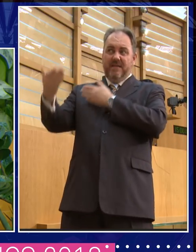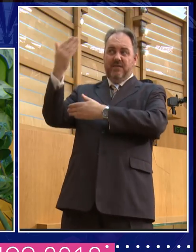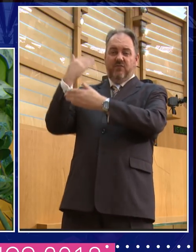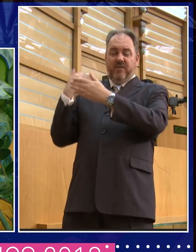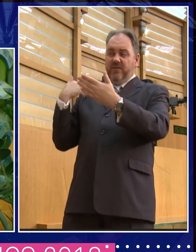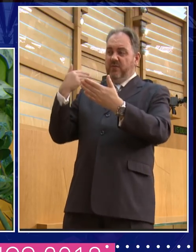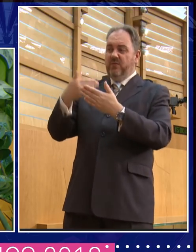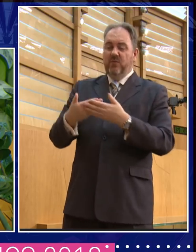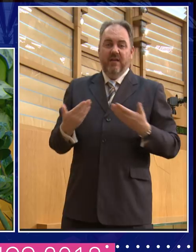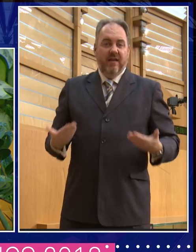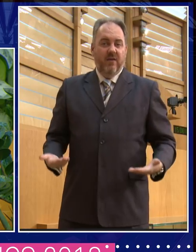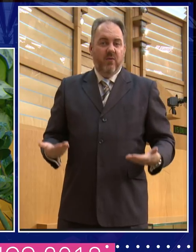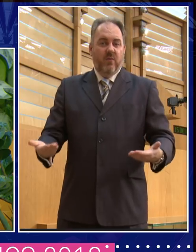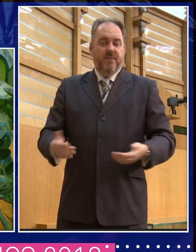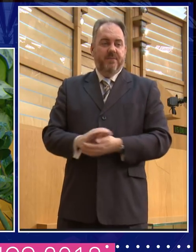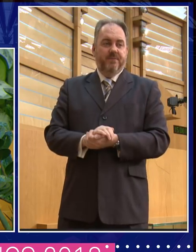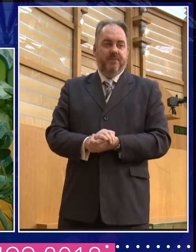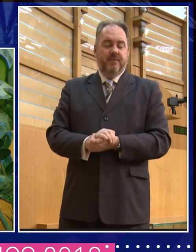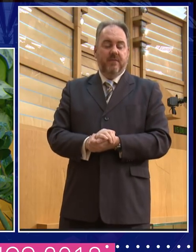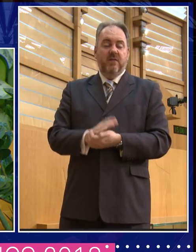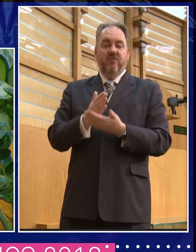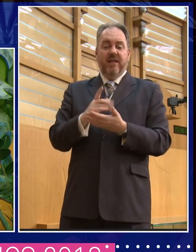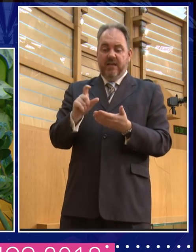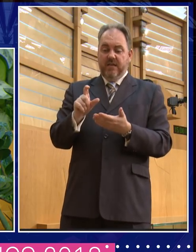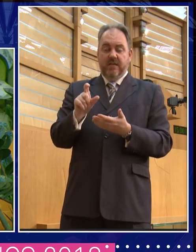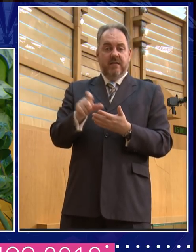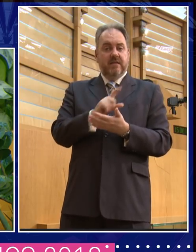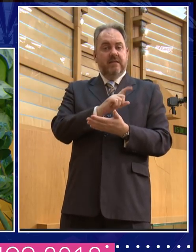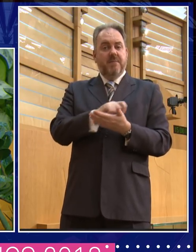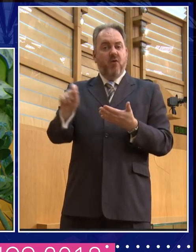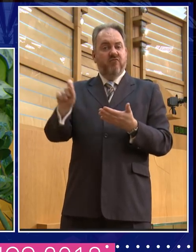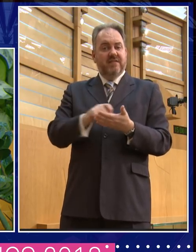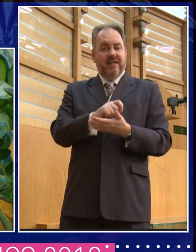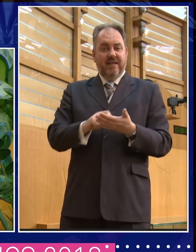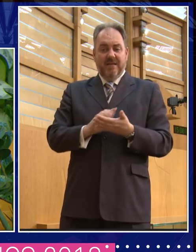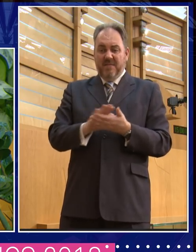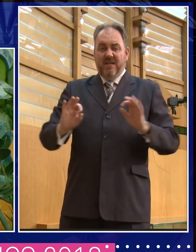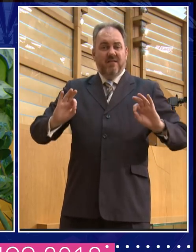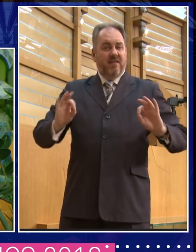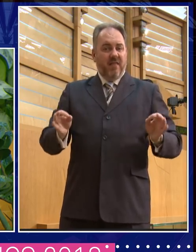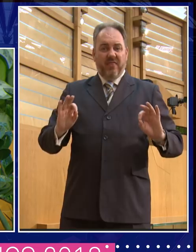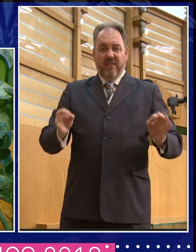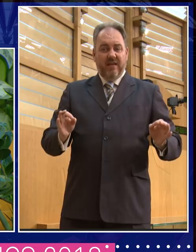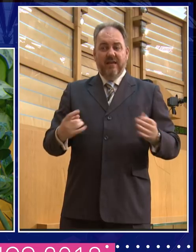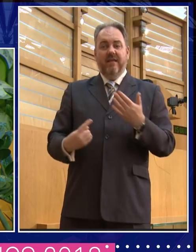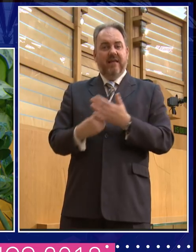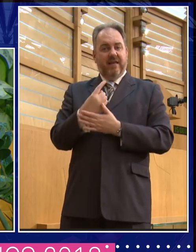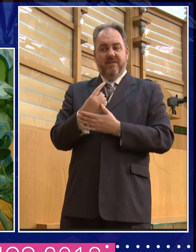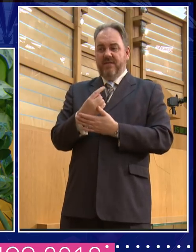democracy isn't worth a hill of beans if the democratic citizen does not get access to